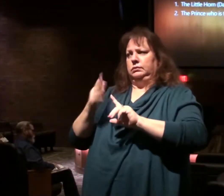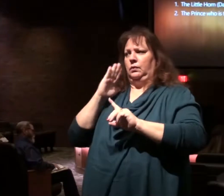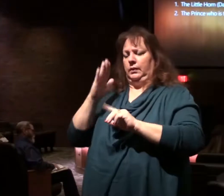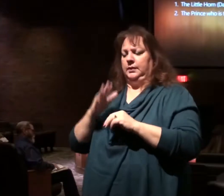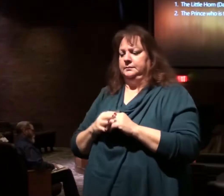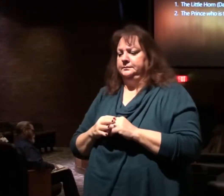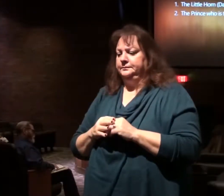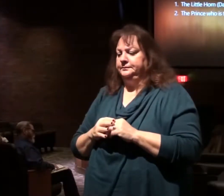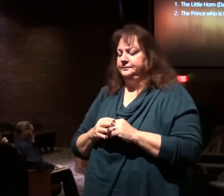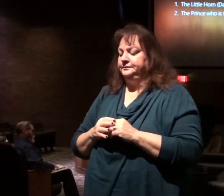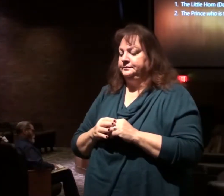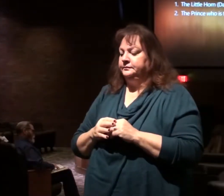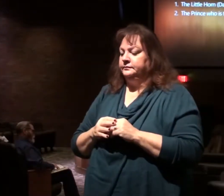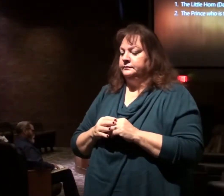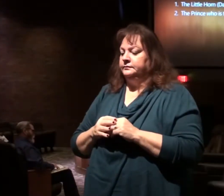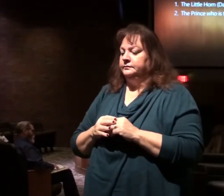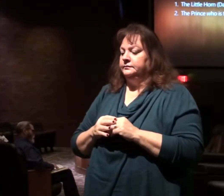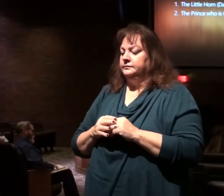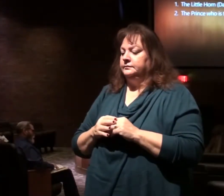little bit as well.